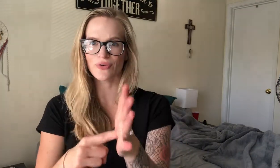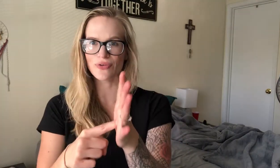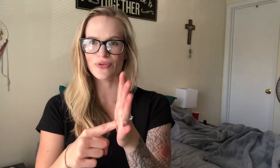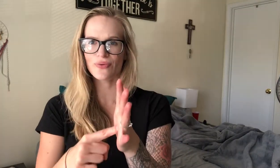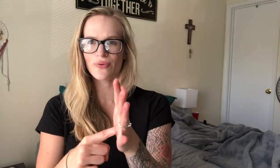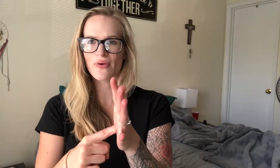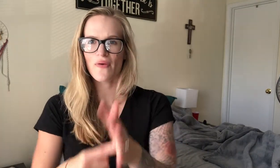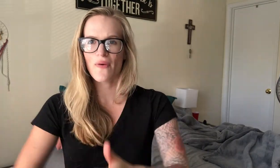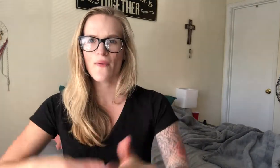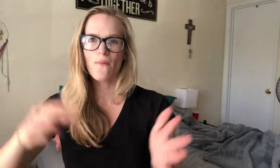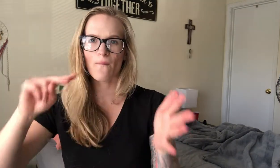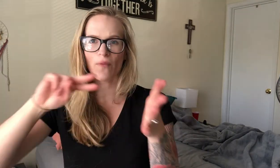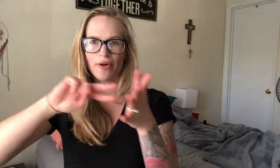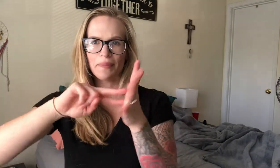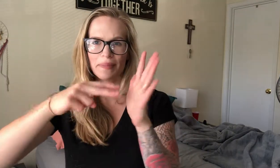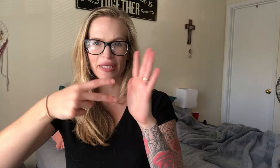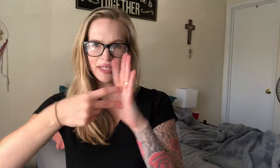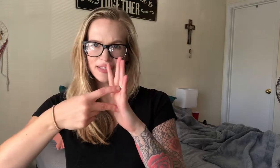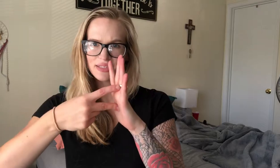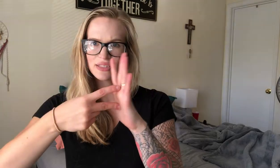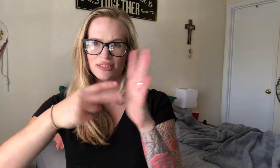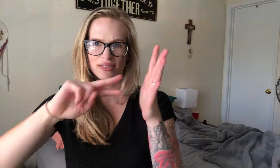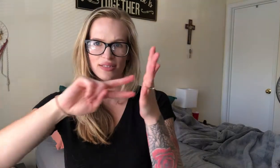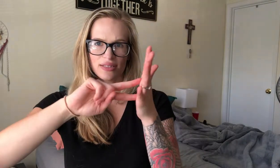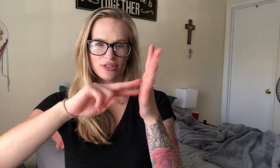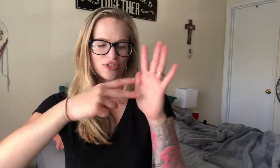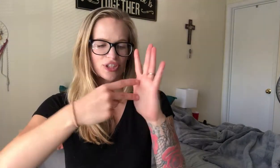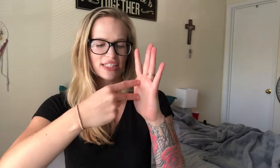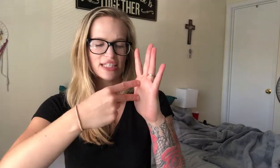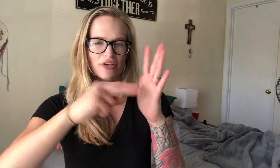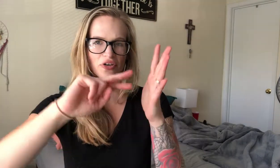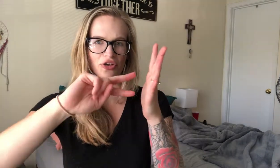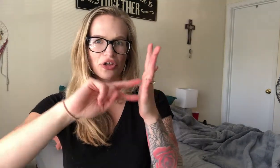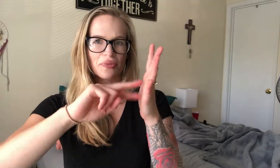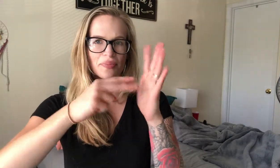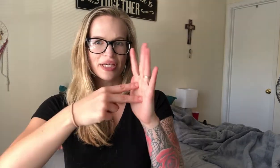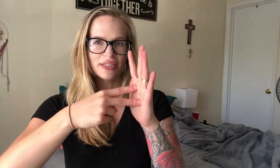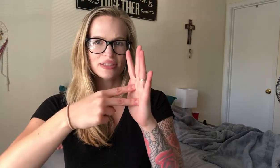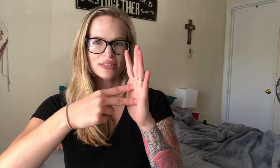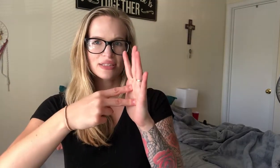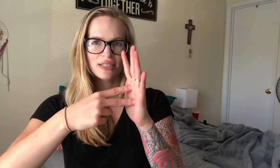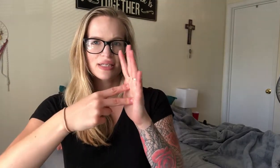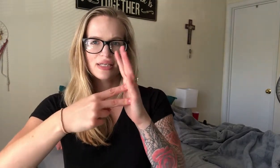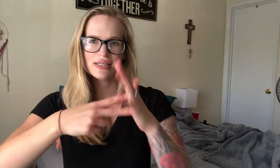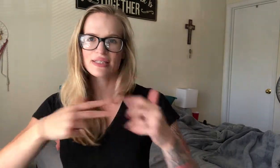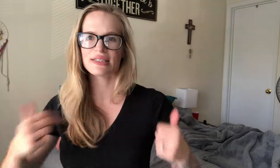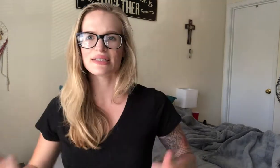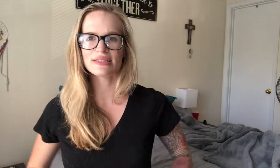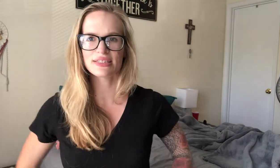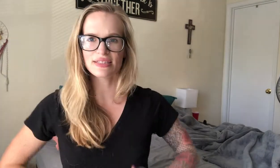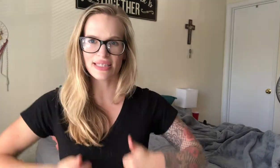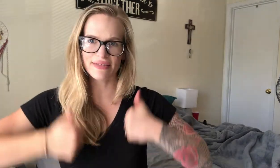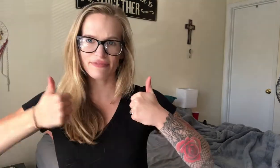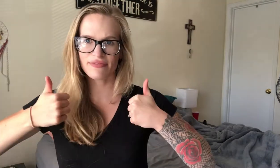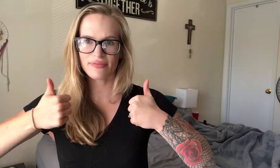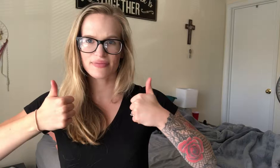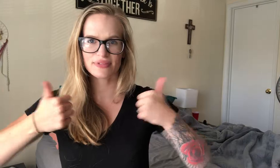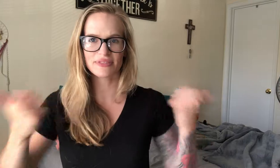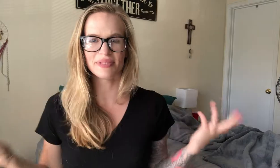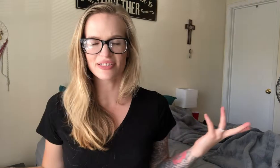Show you. What it means. Showed you that sign earlier. Means. To live. To be